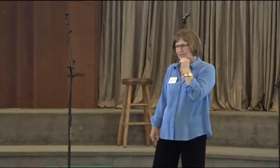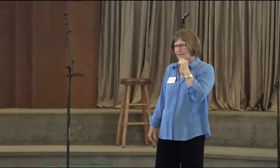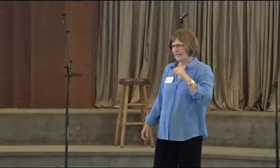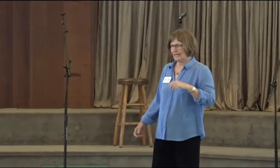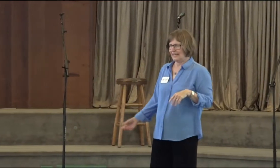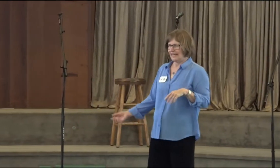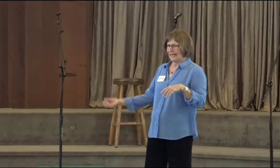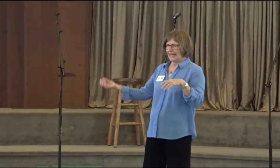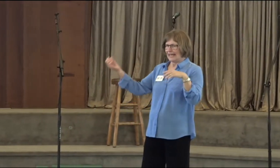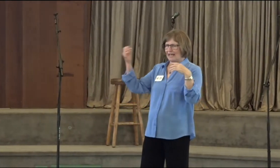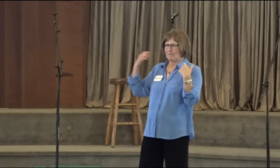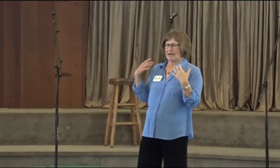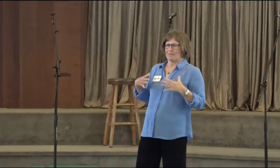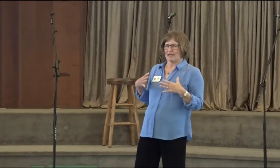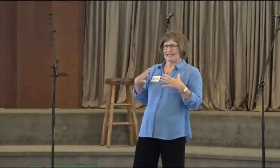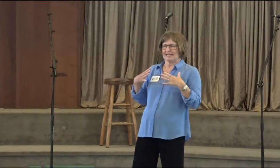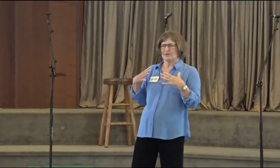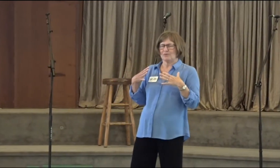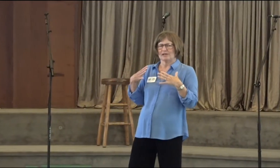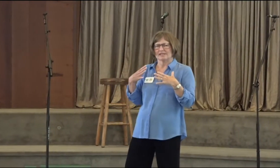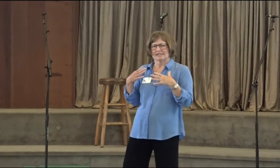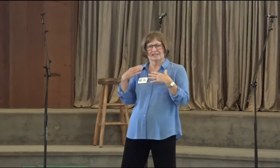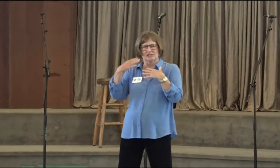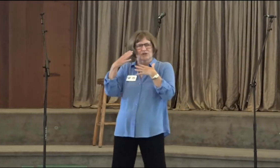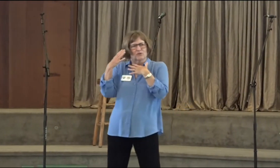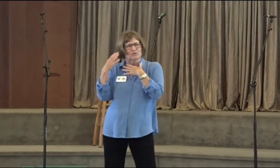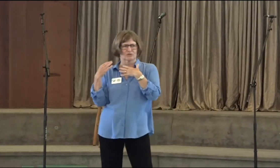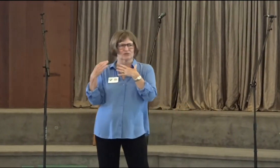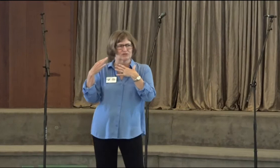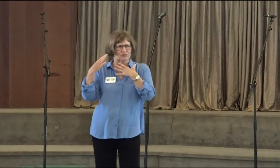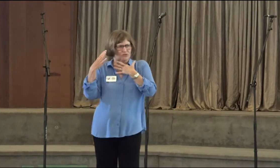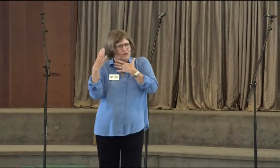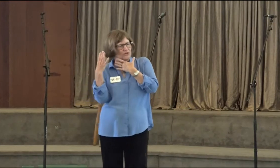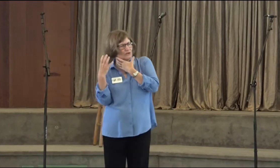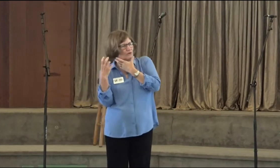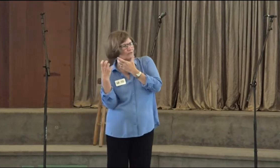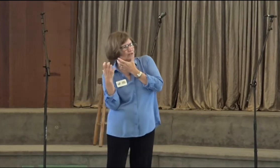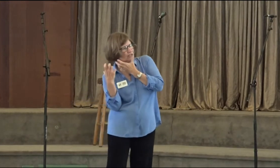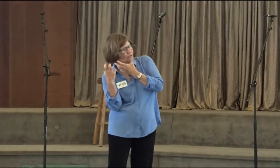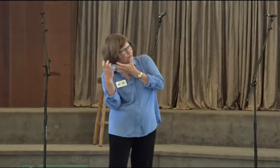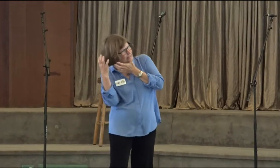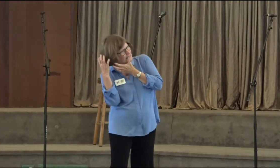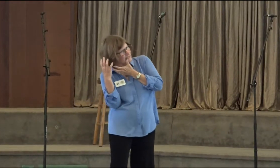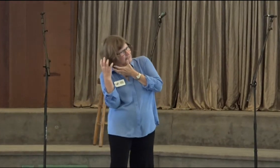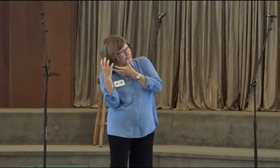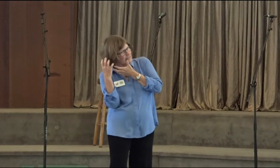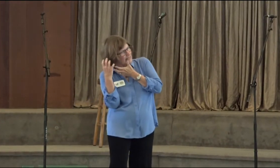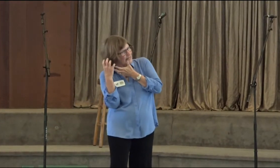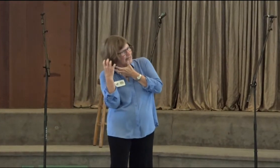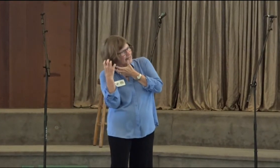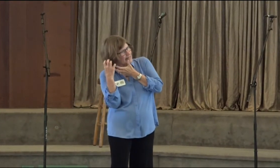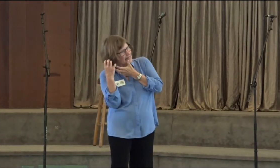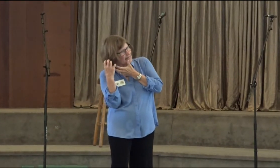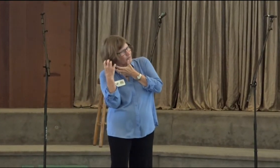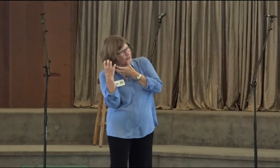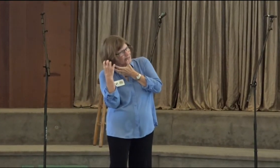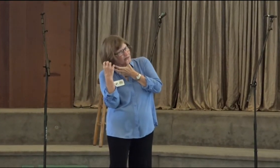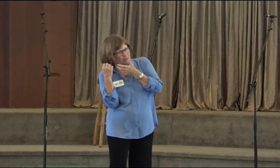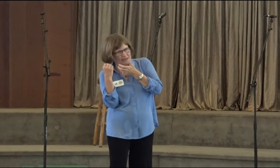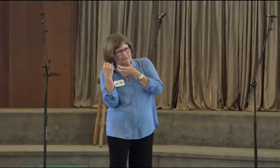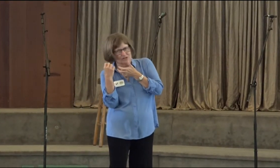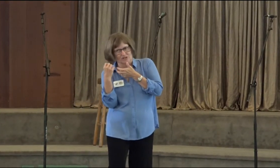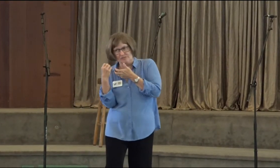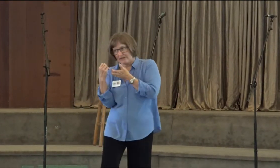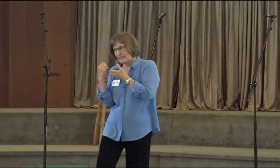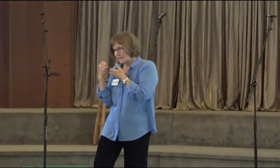dystonia. And my body was so turned over and twisted that when